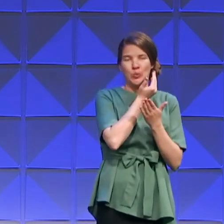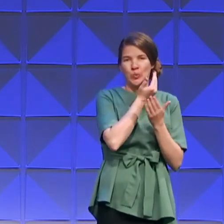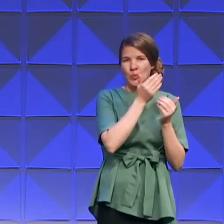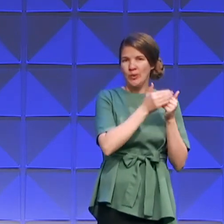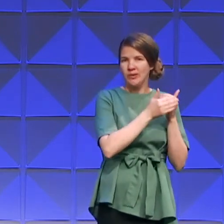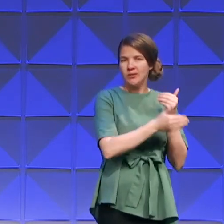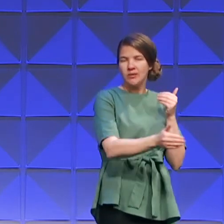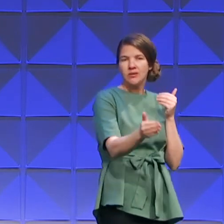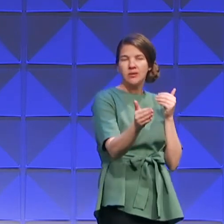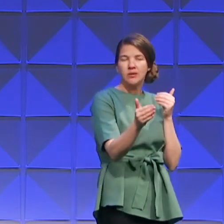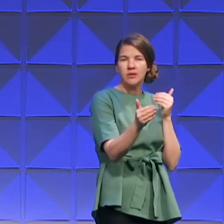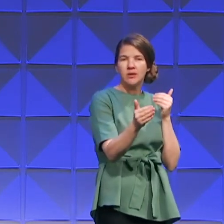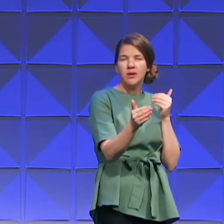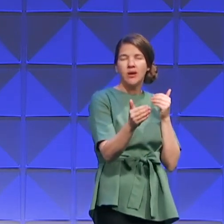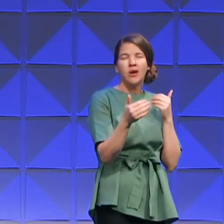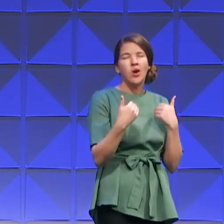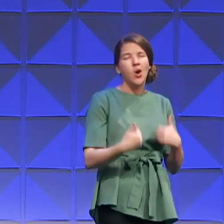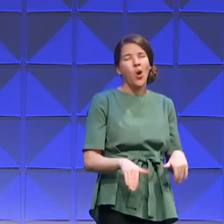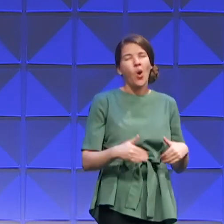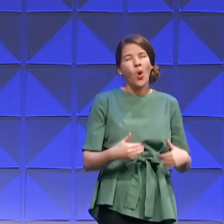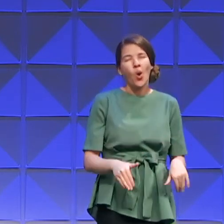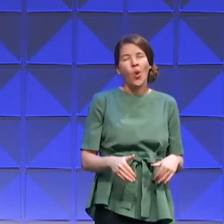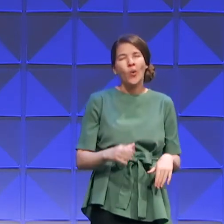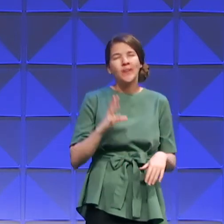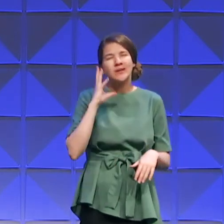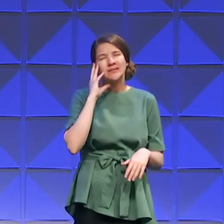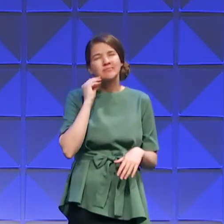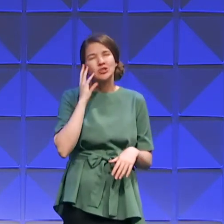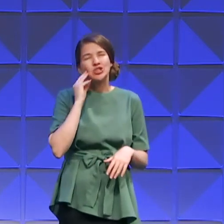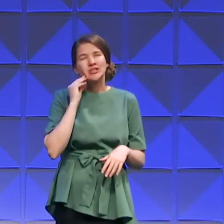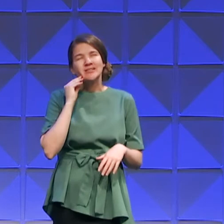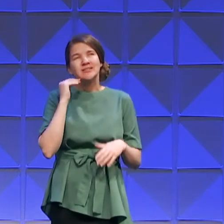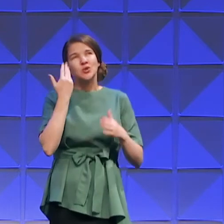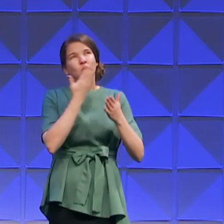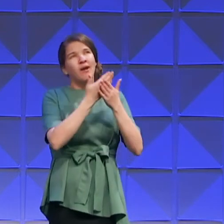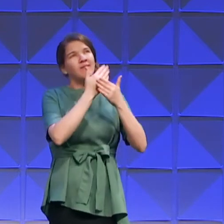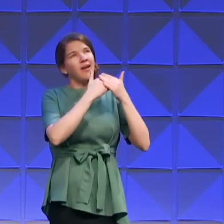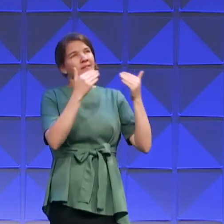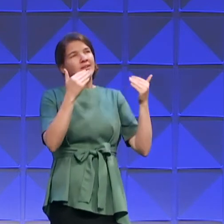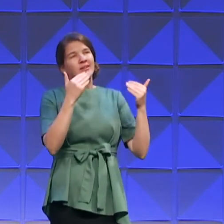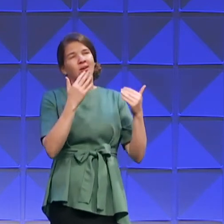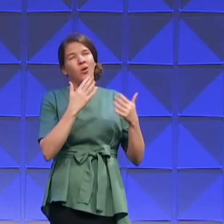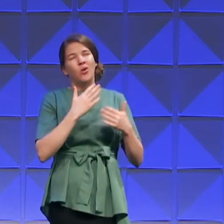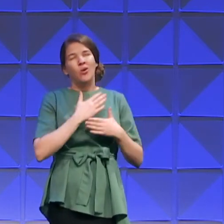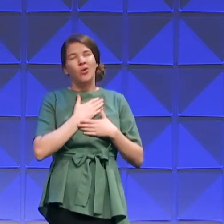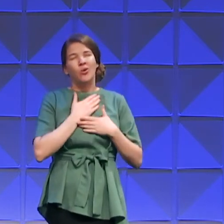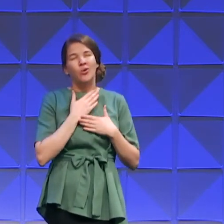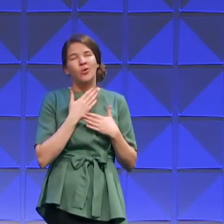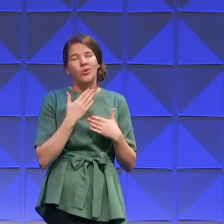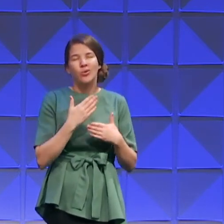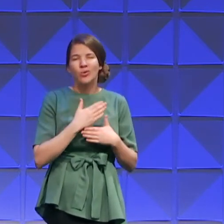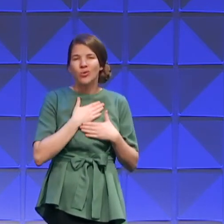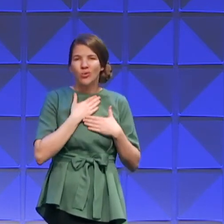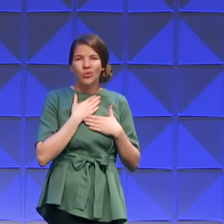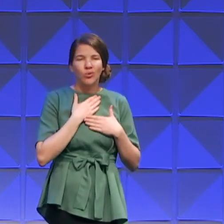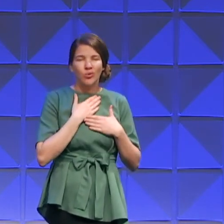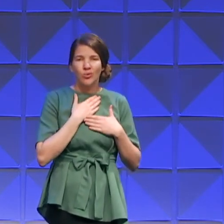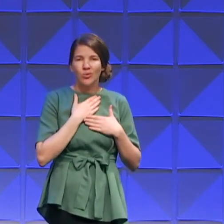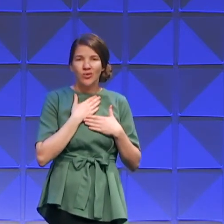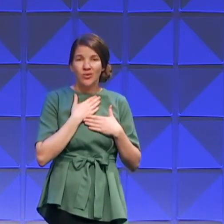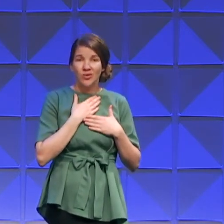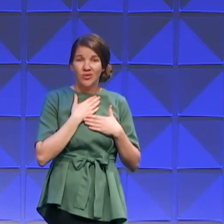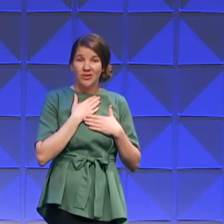What a joy it will be together in that place where there will be no ending of time.